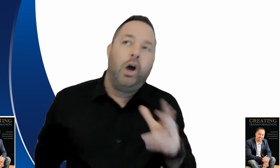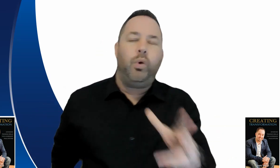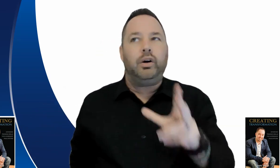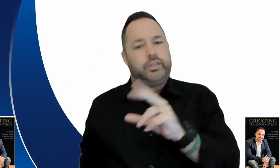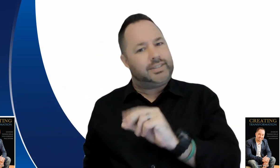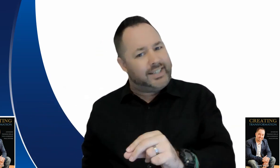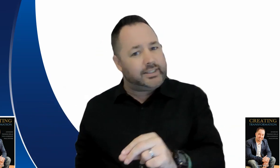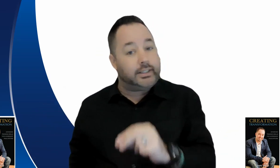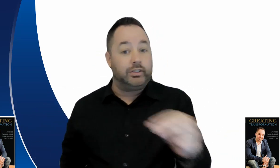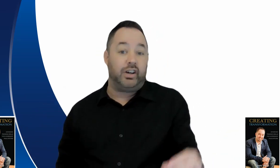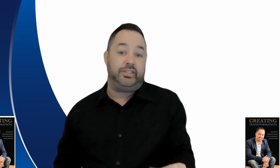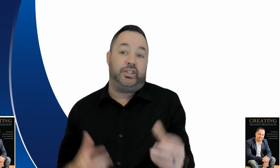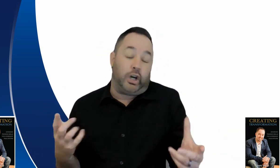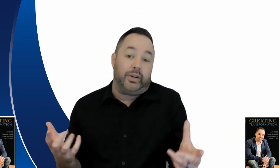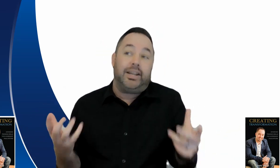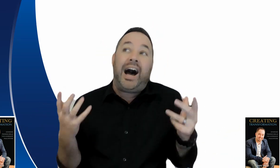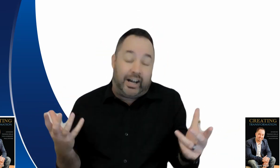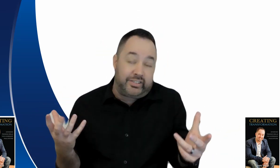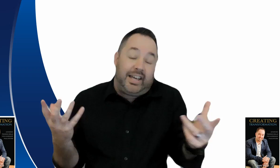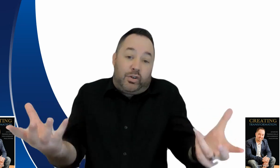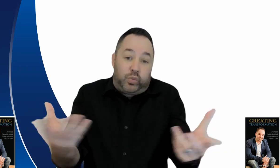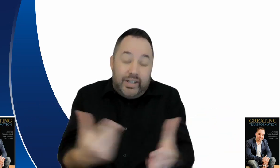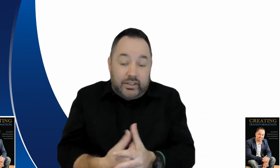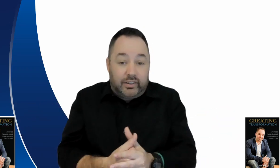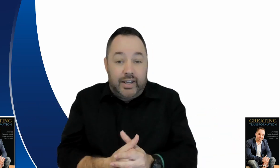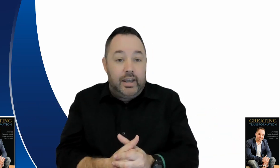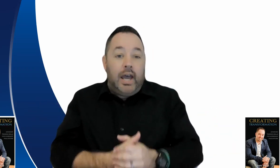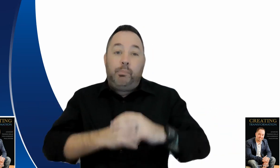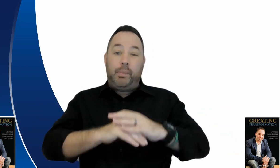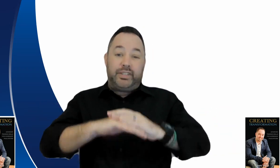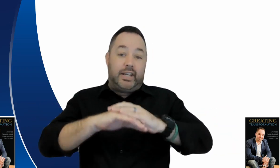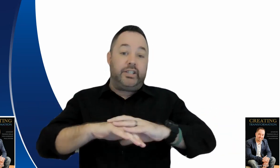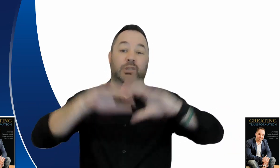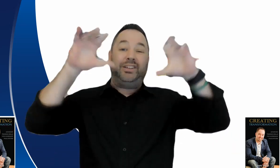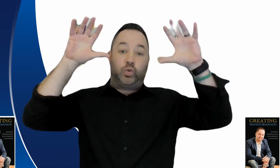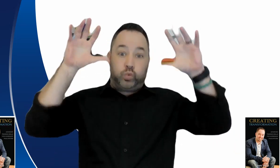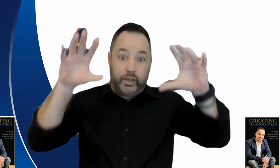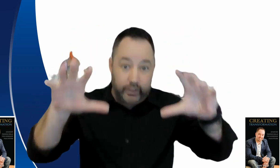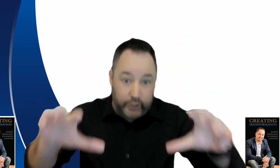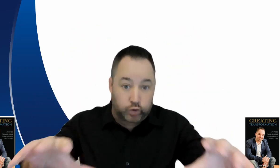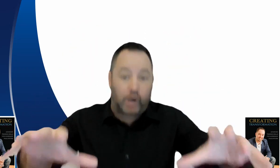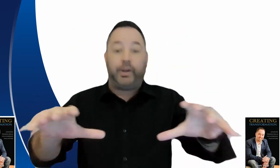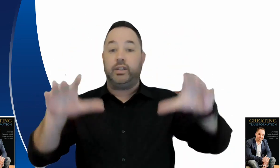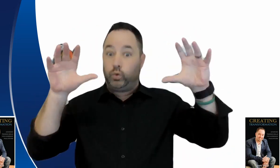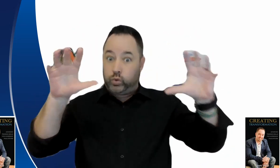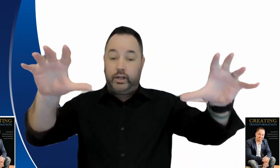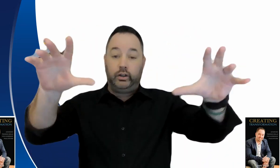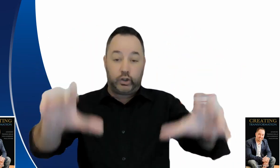well statistics and science has shown us that recently people's attention spans are really dropping they're really